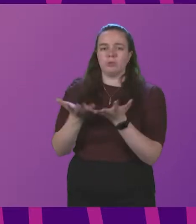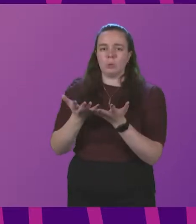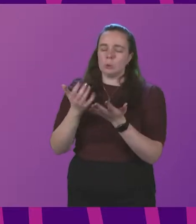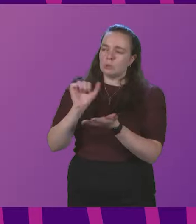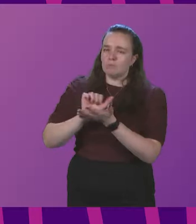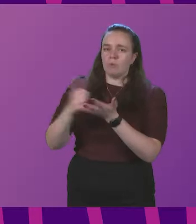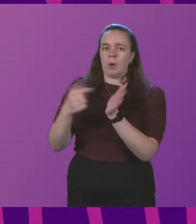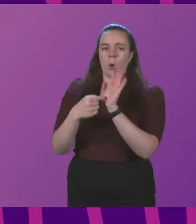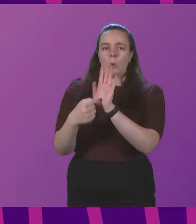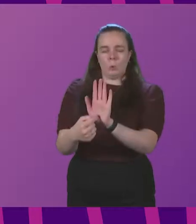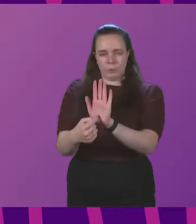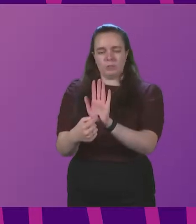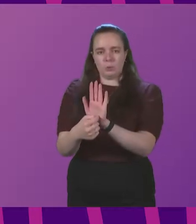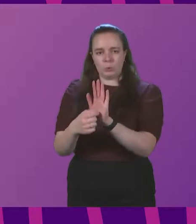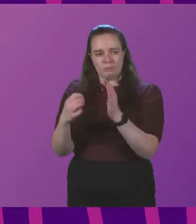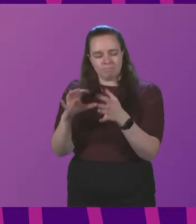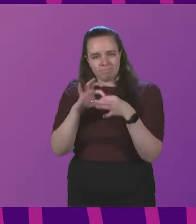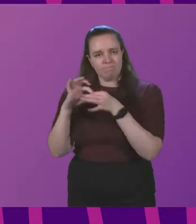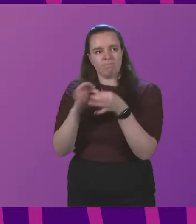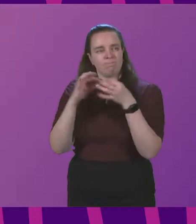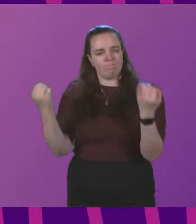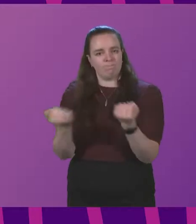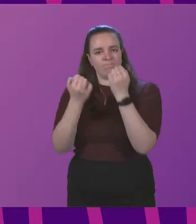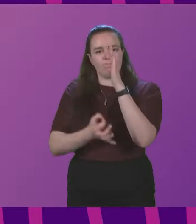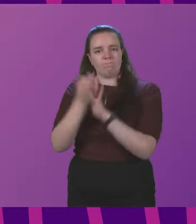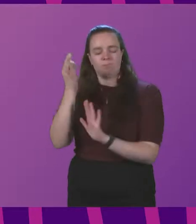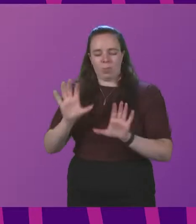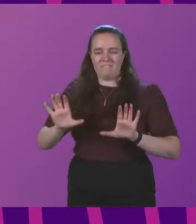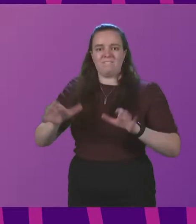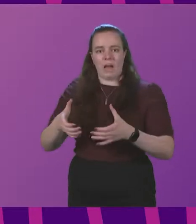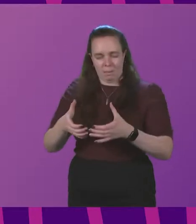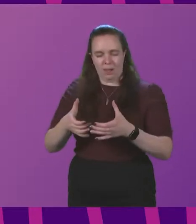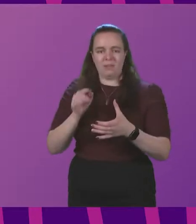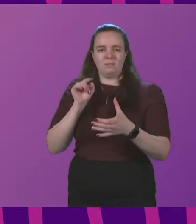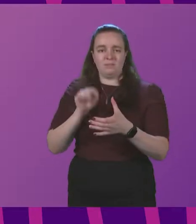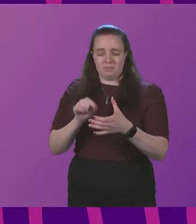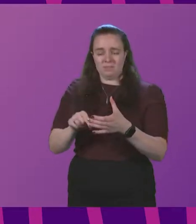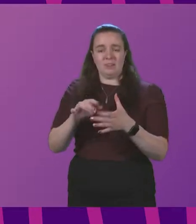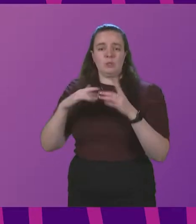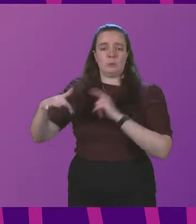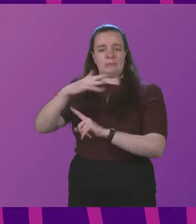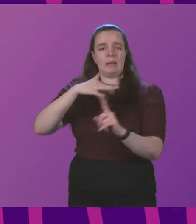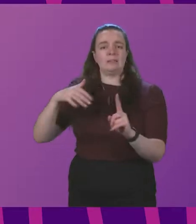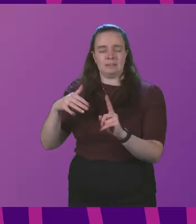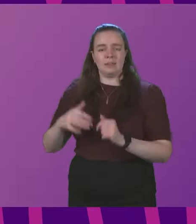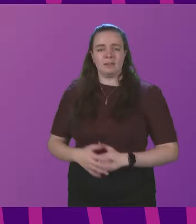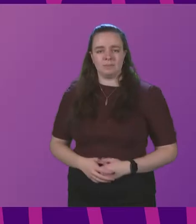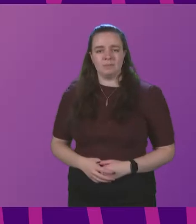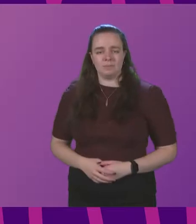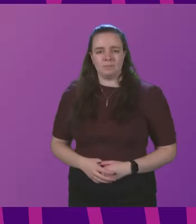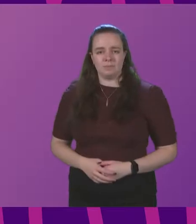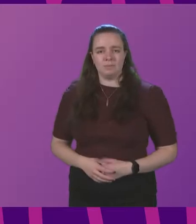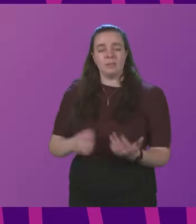designed to maintain and strengthen the family as the fundamental unit of society. The